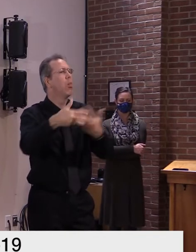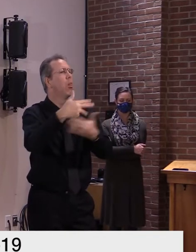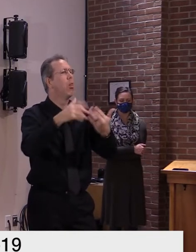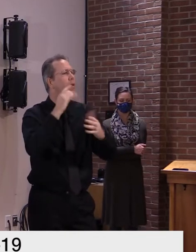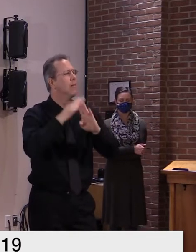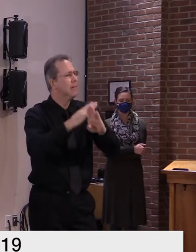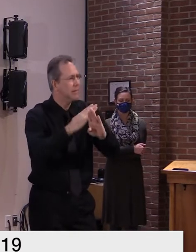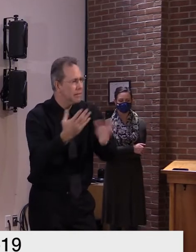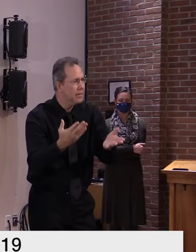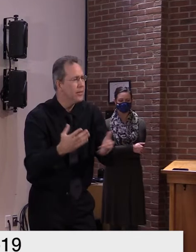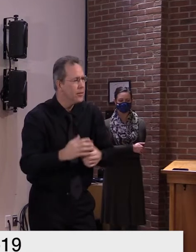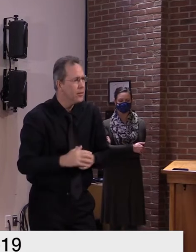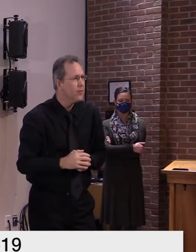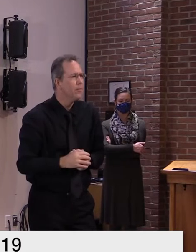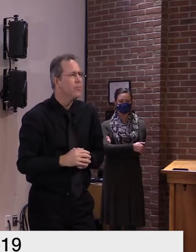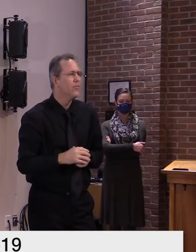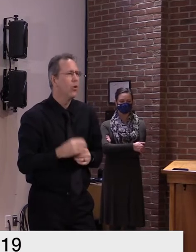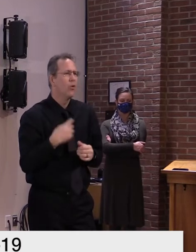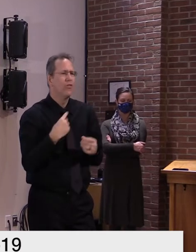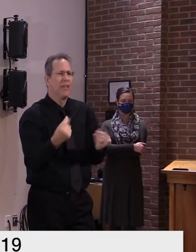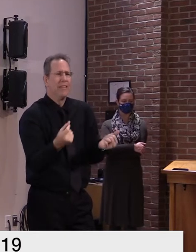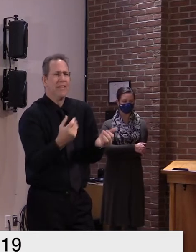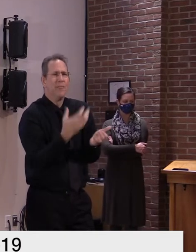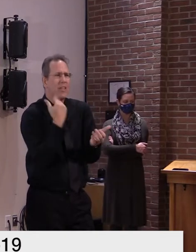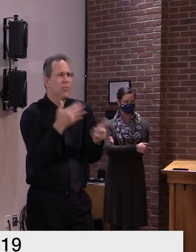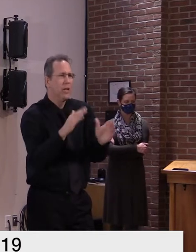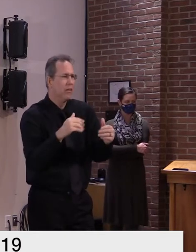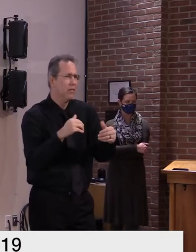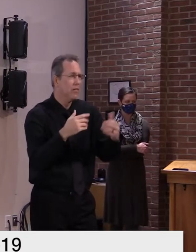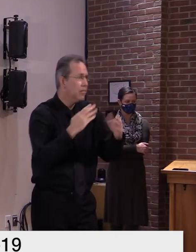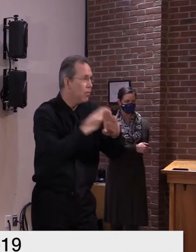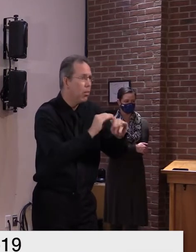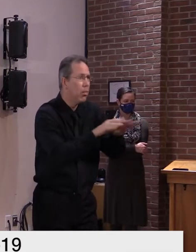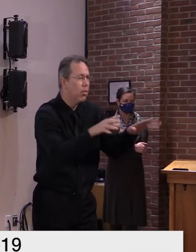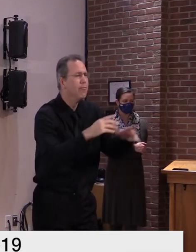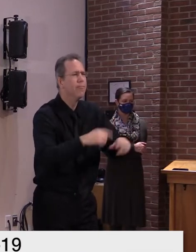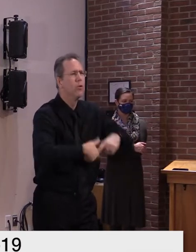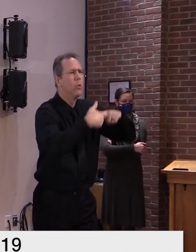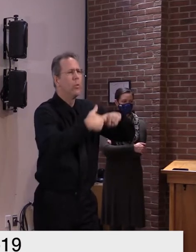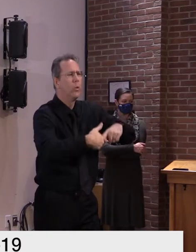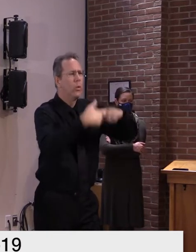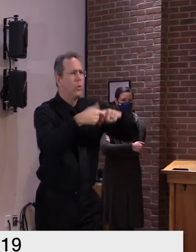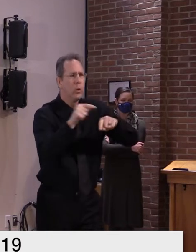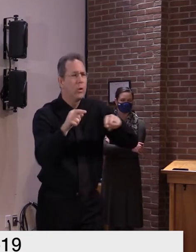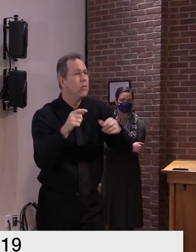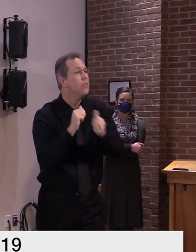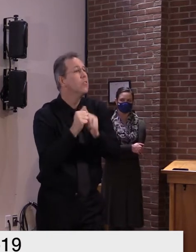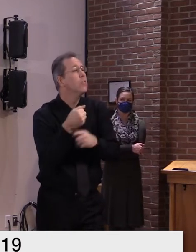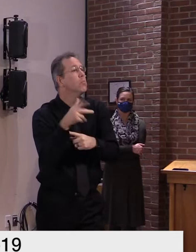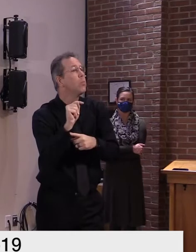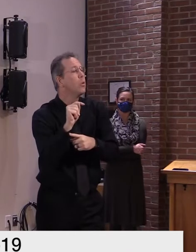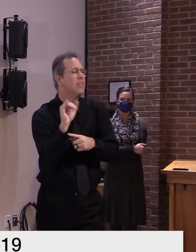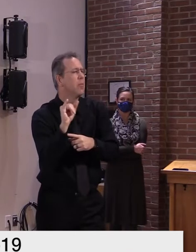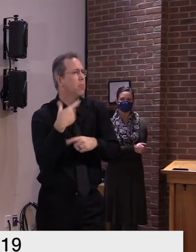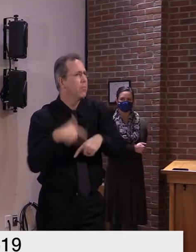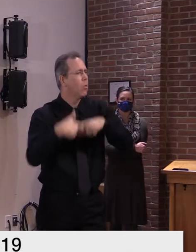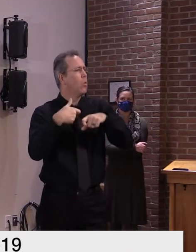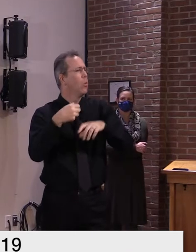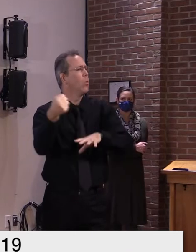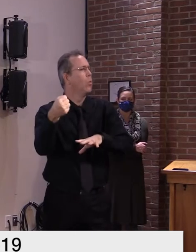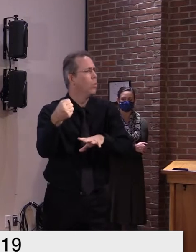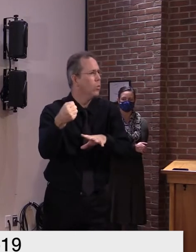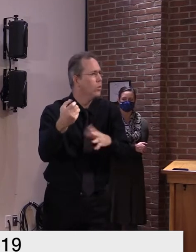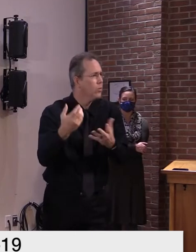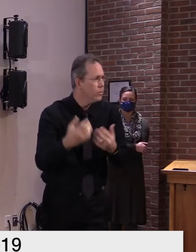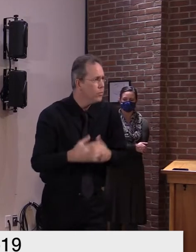immediate approach was to stop the recreation so to speak and in other areas it's it's really